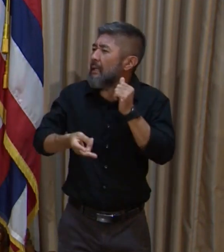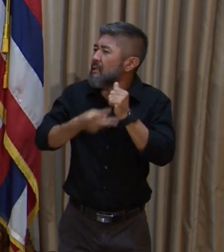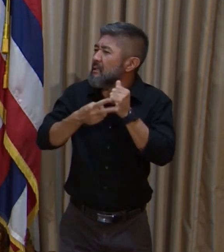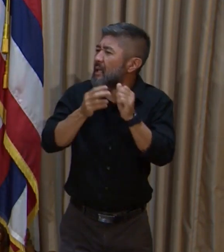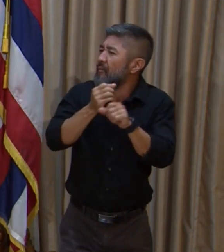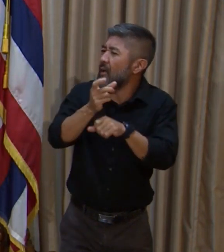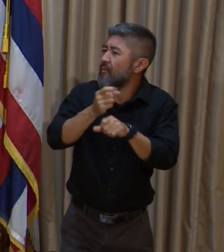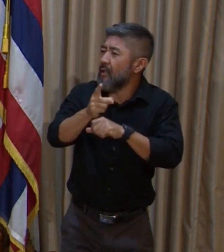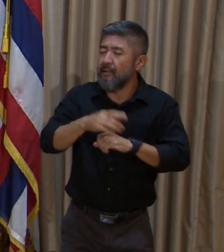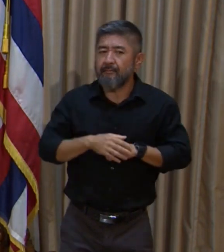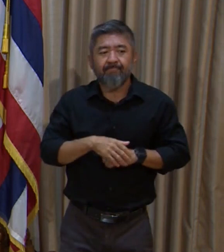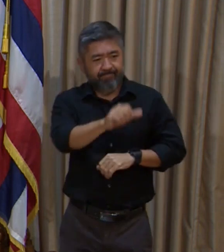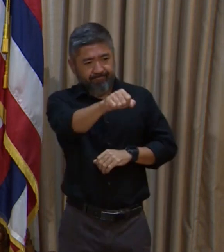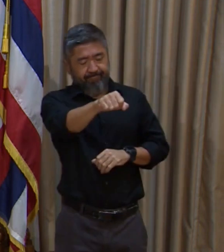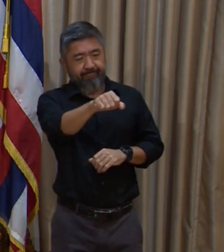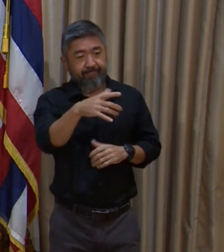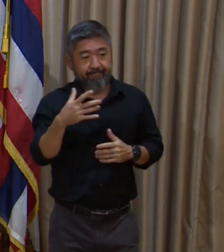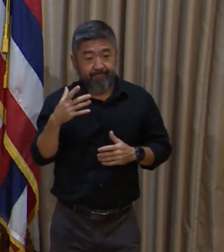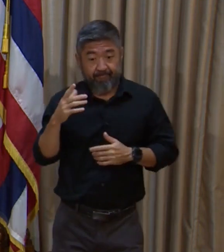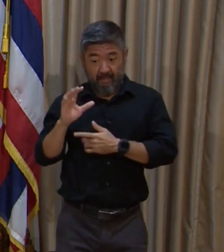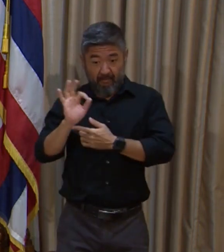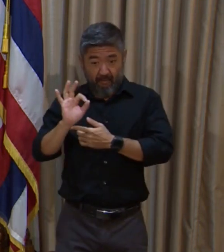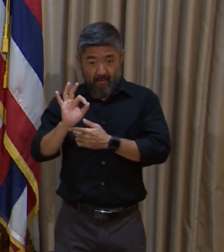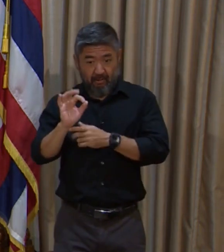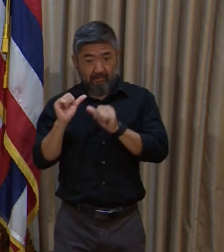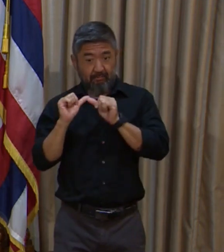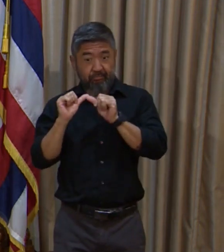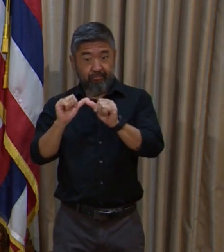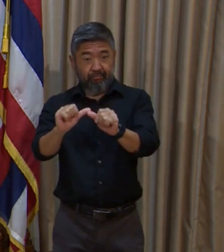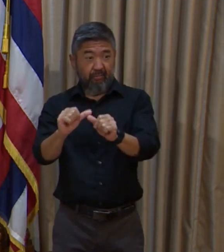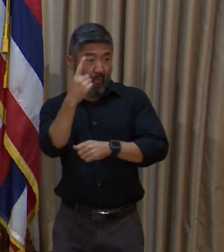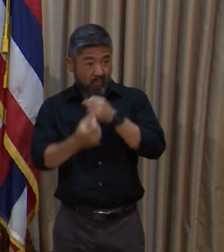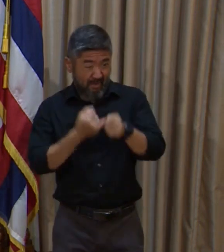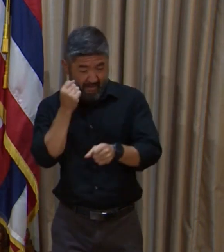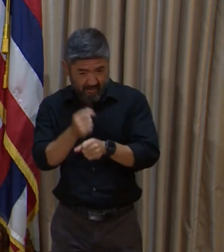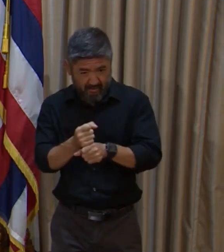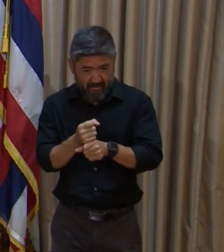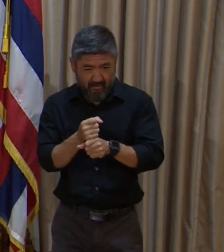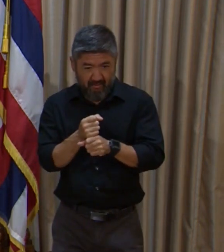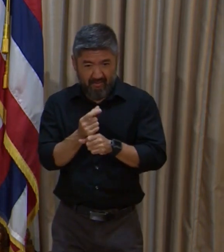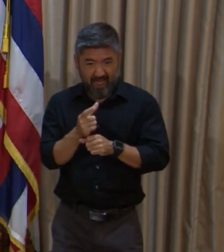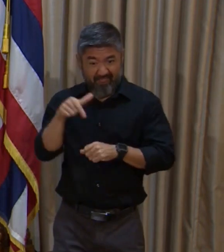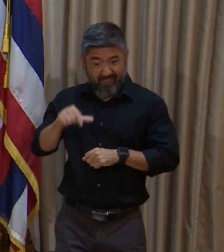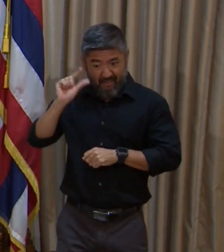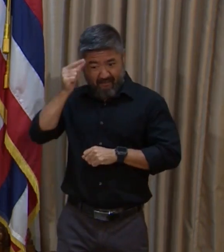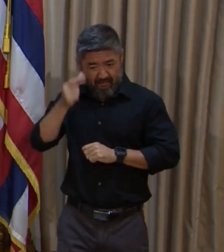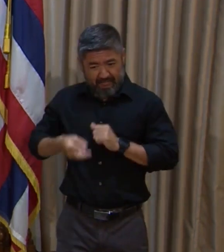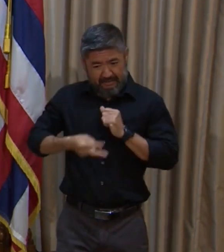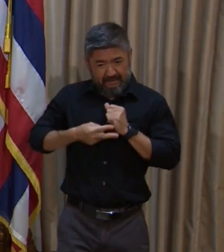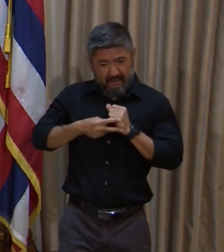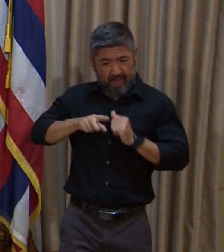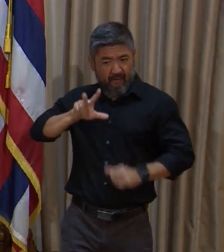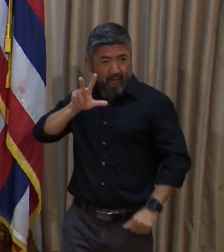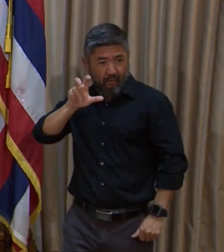furlough were to continue for 12 months, it would save about $300 million.